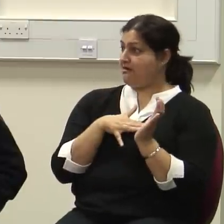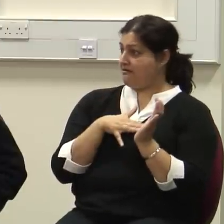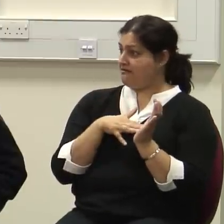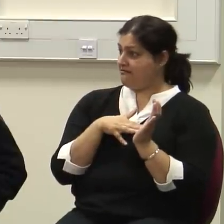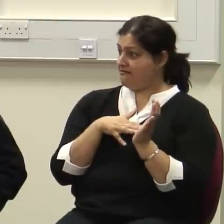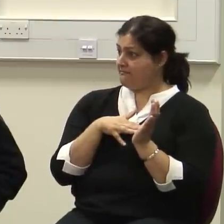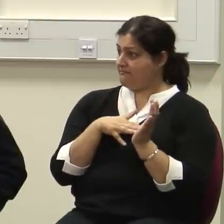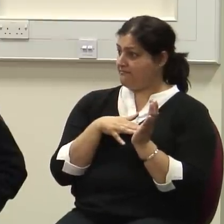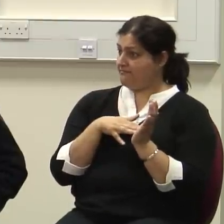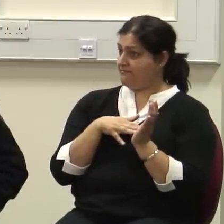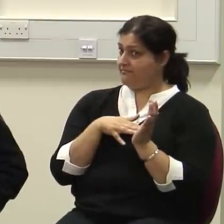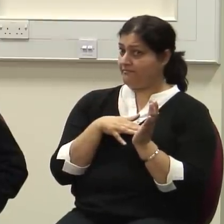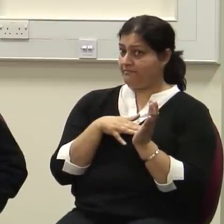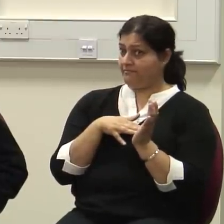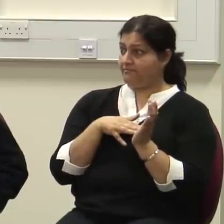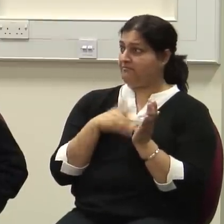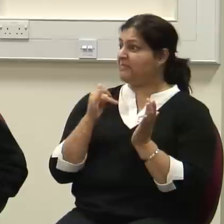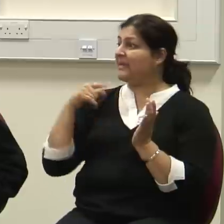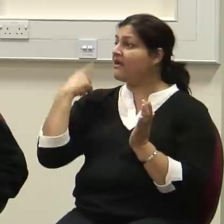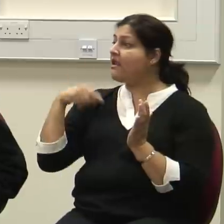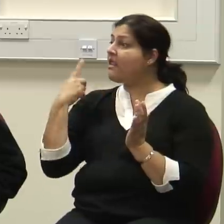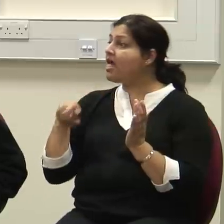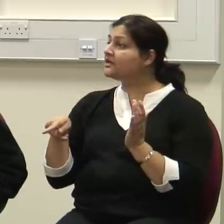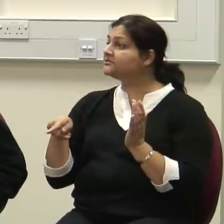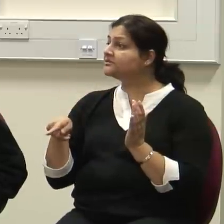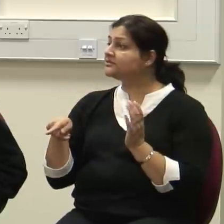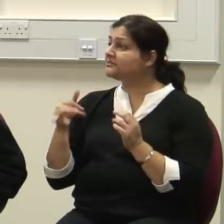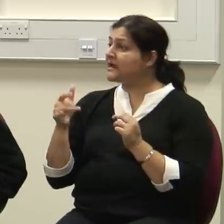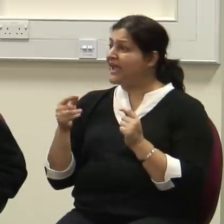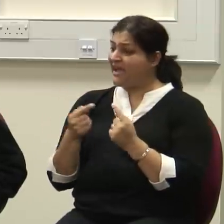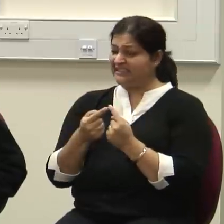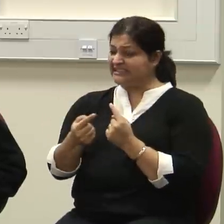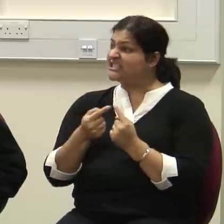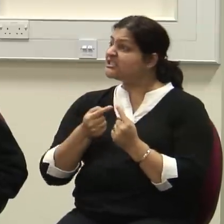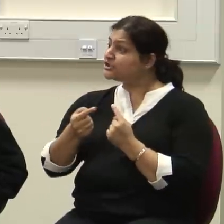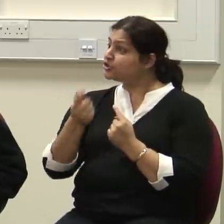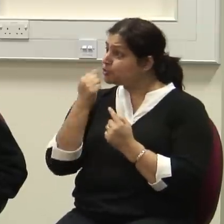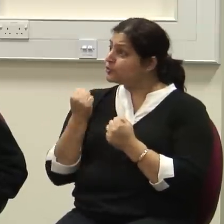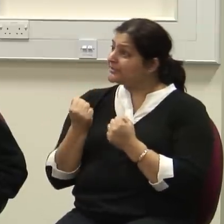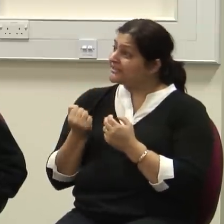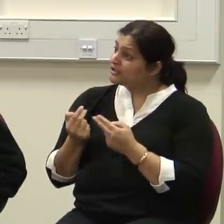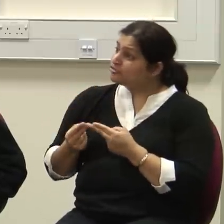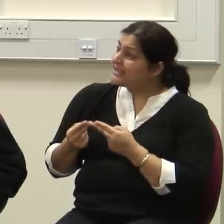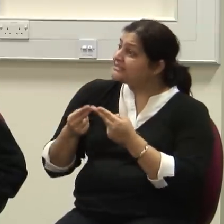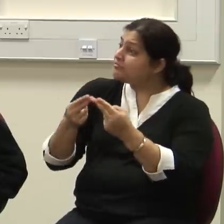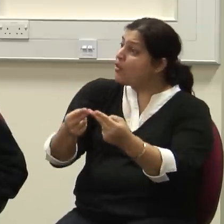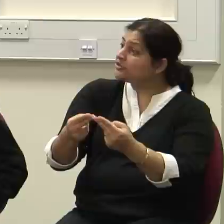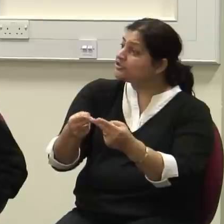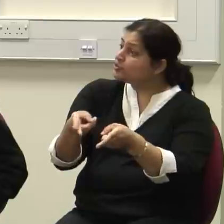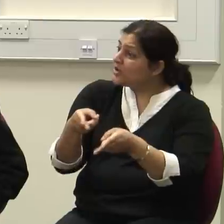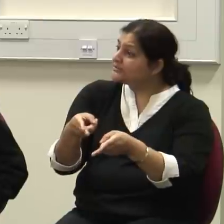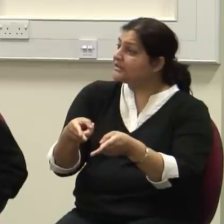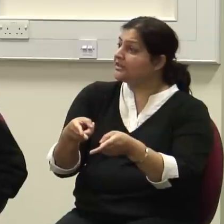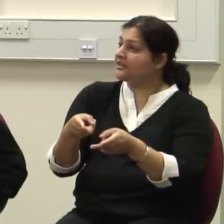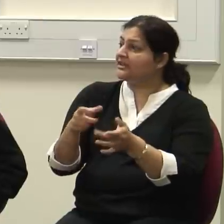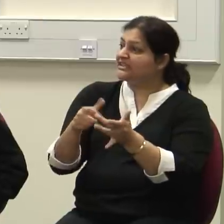been in London, would have been within transportable distance to a hospital, a city hospital, charity,